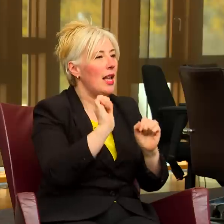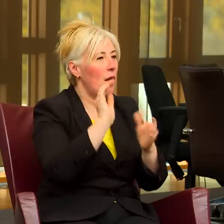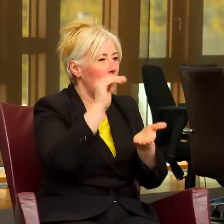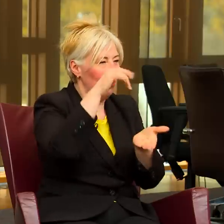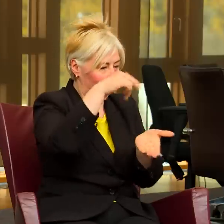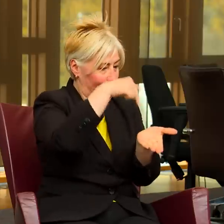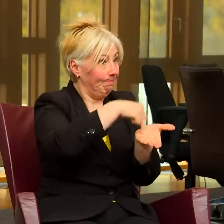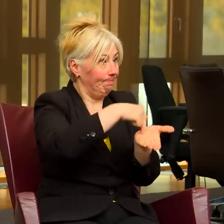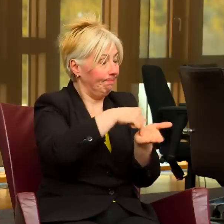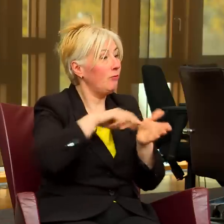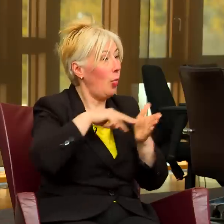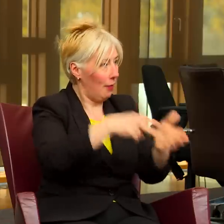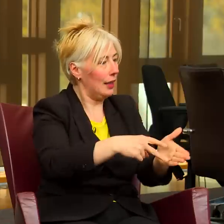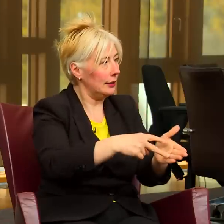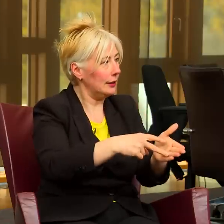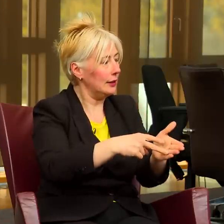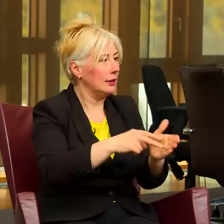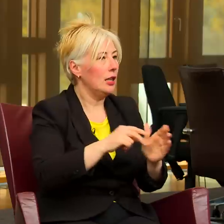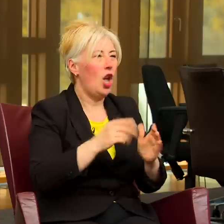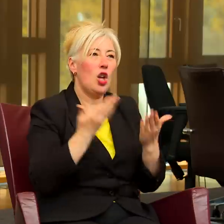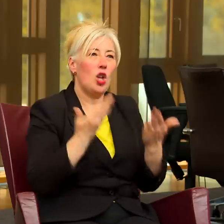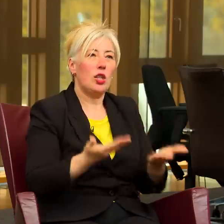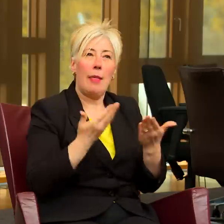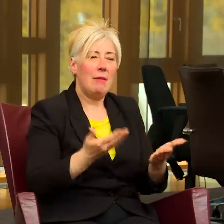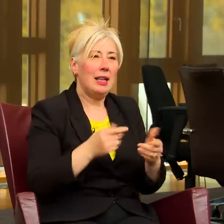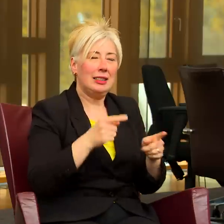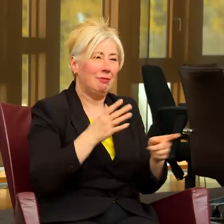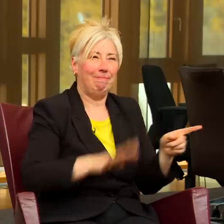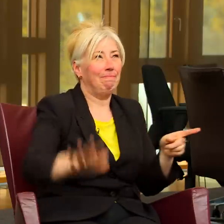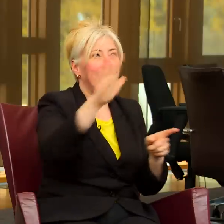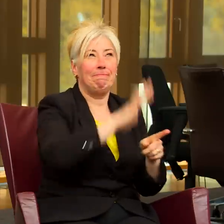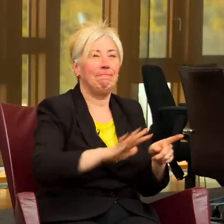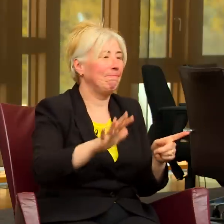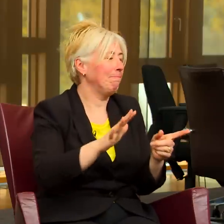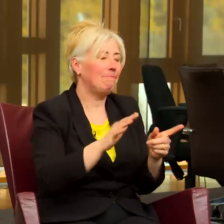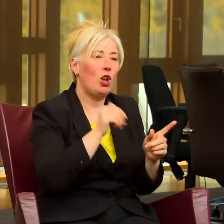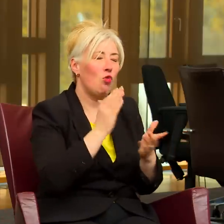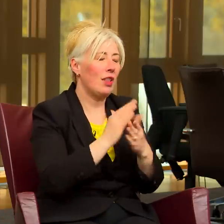provision which at the moment isn't really providing the kind of services that deaf and deafblind people need.